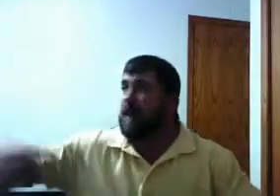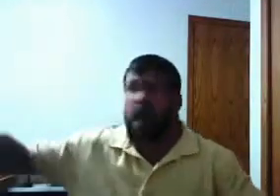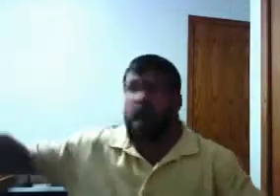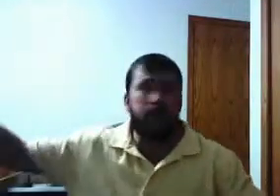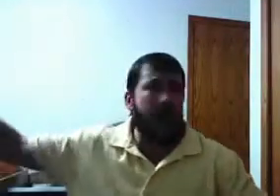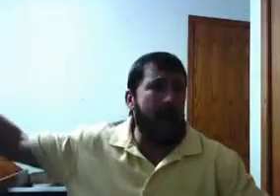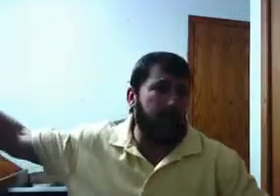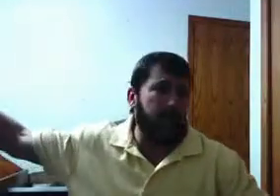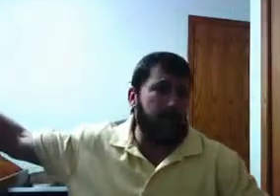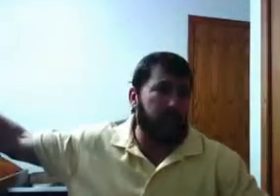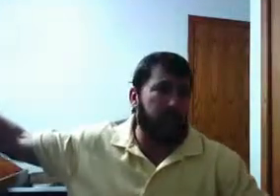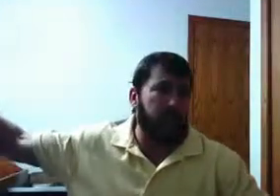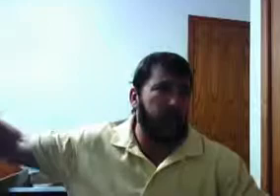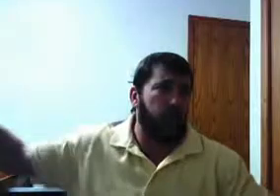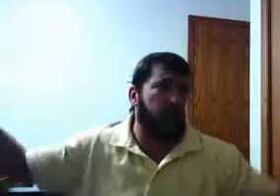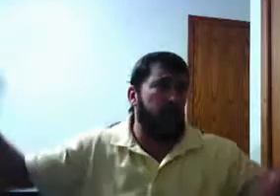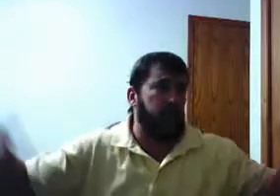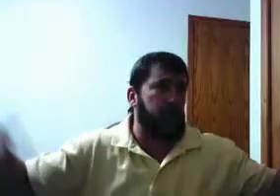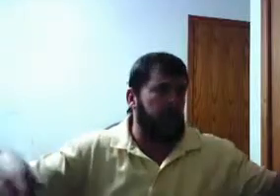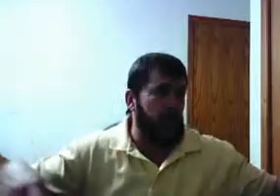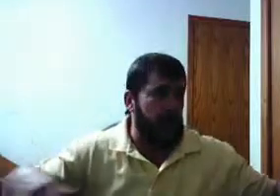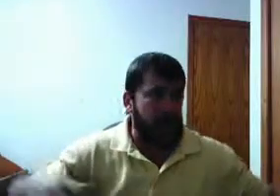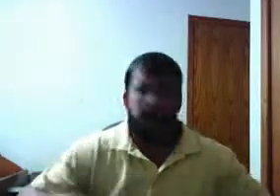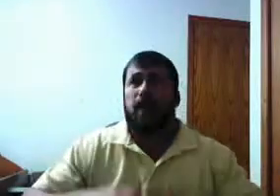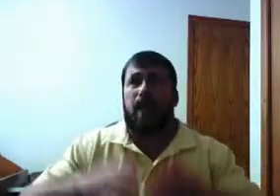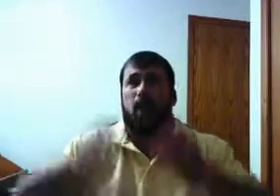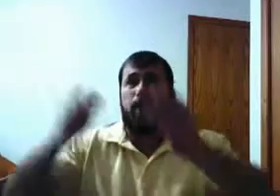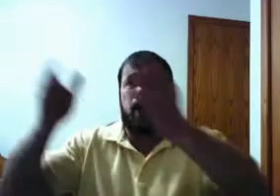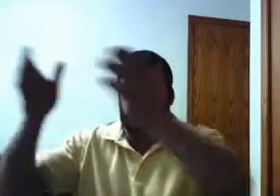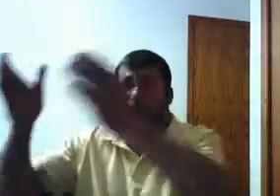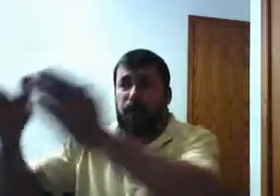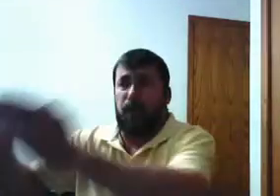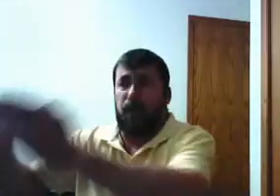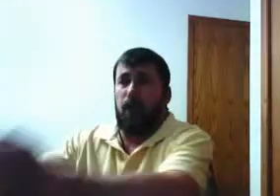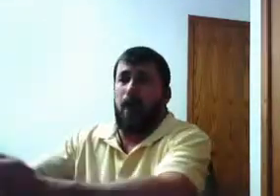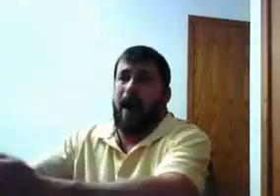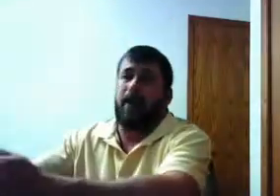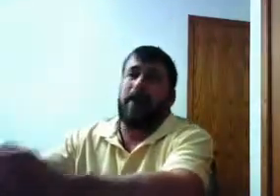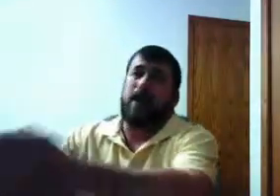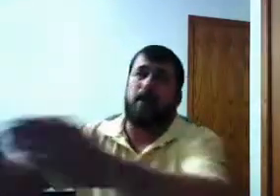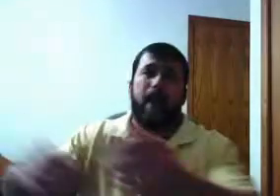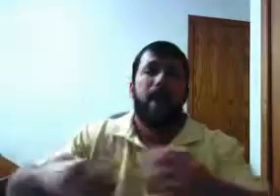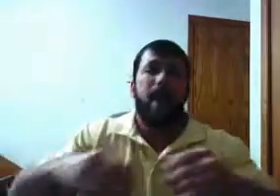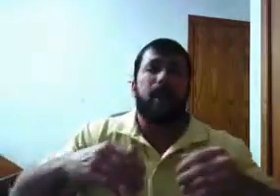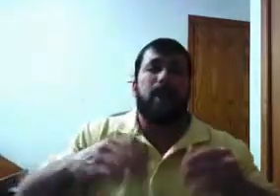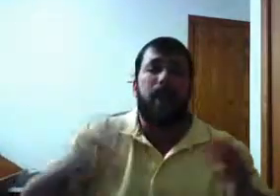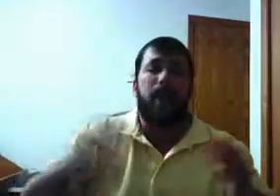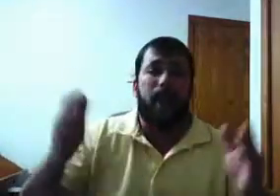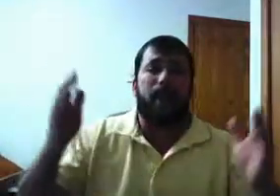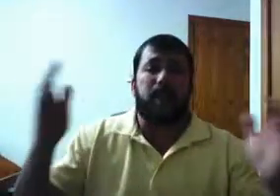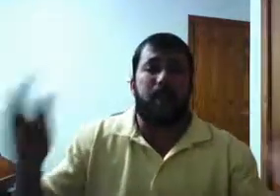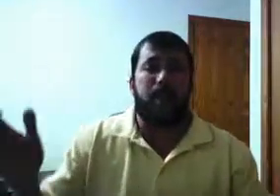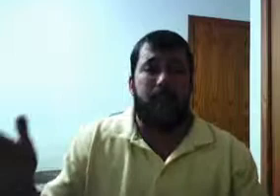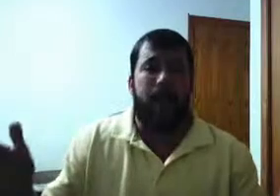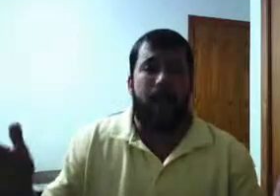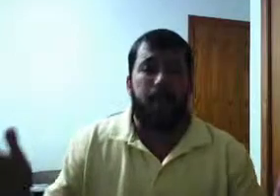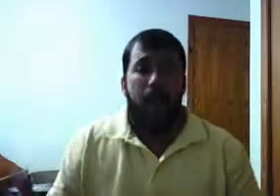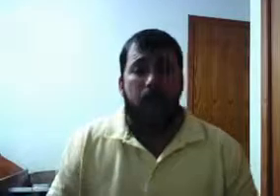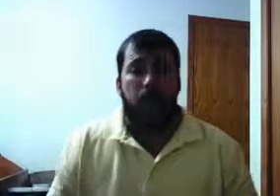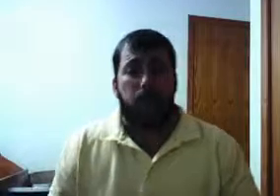Cayman Islands when it's winter somewhere, they go somewhere else. They go up here and ski for a little while and then they come back. And yet, at the same time, if you could